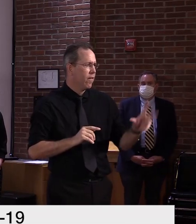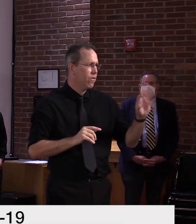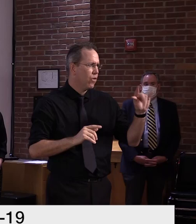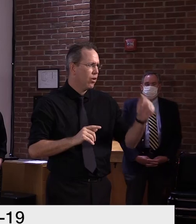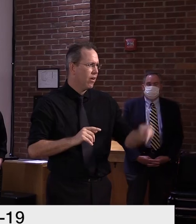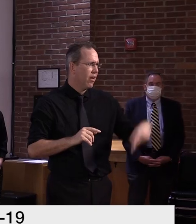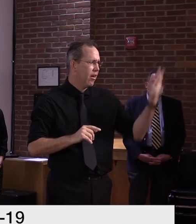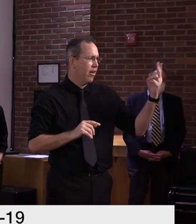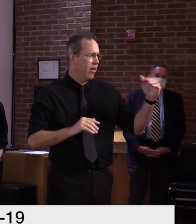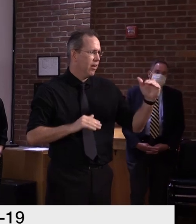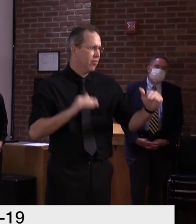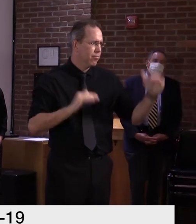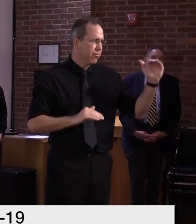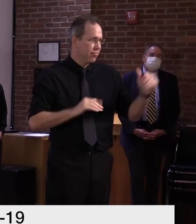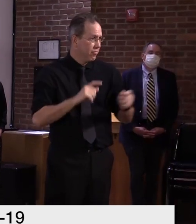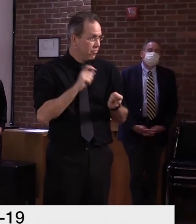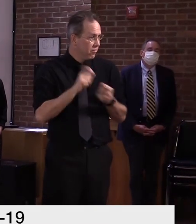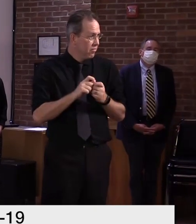Eric, the Times Argus.